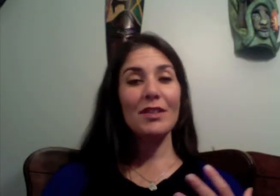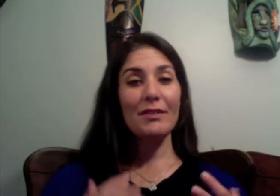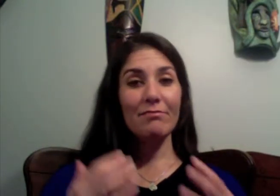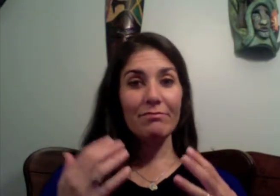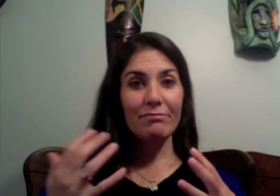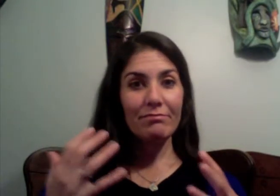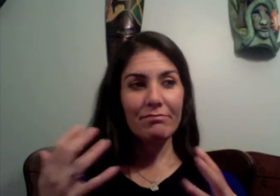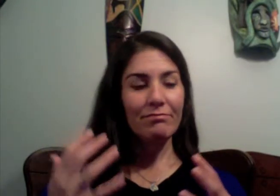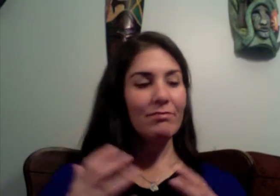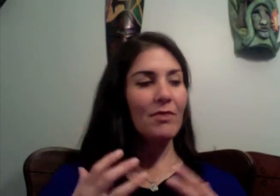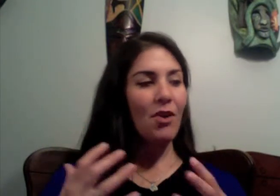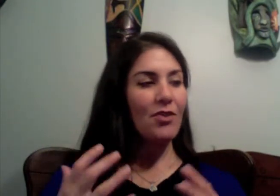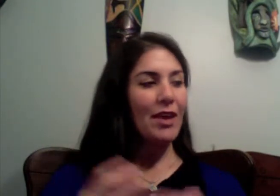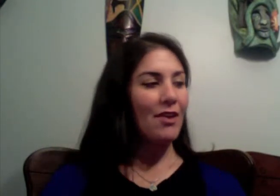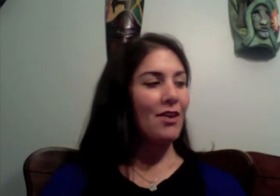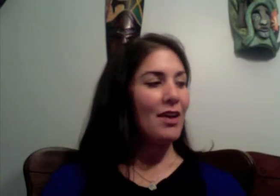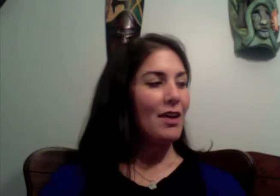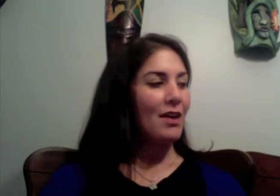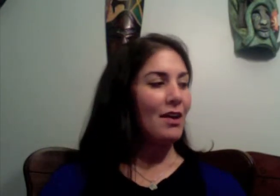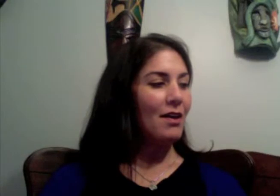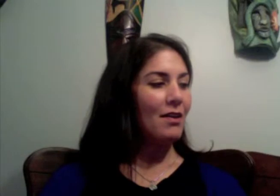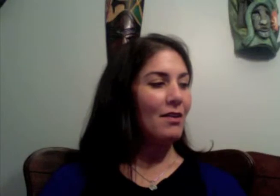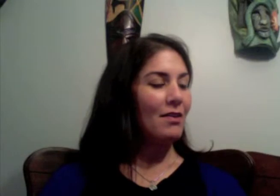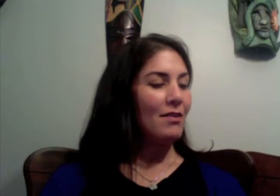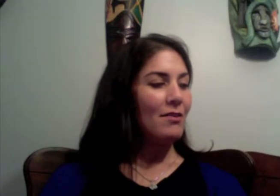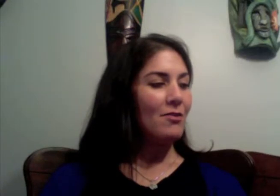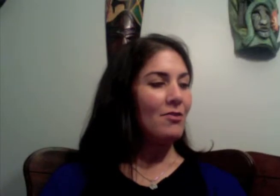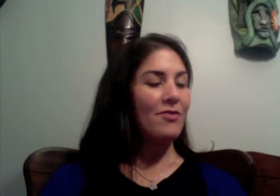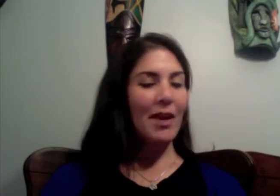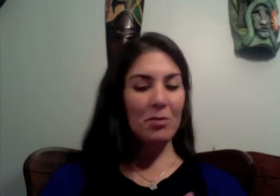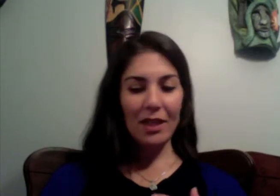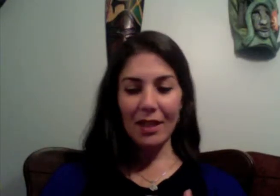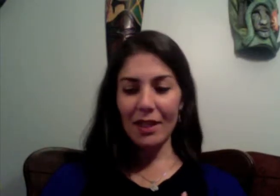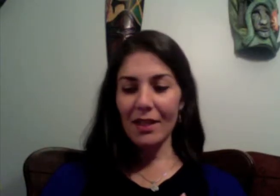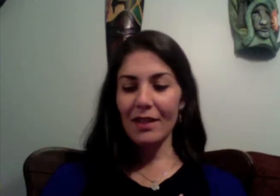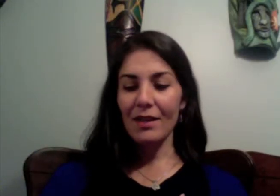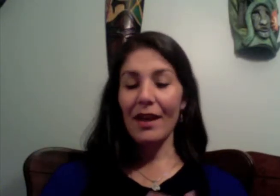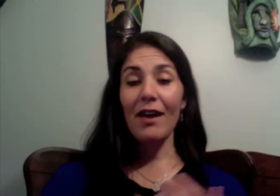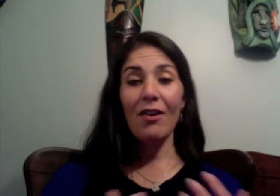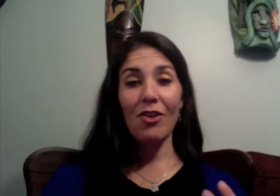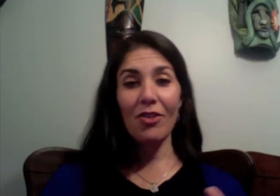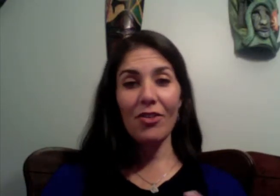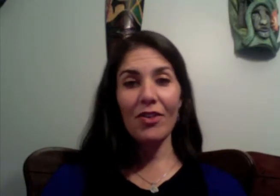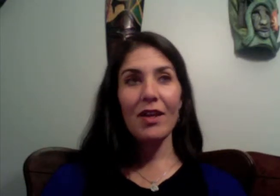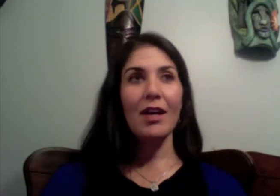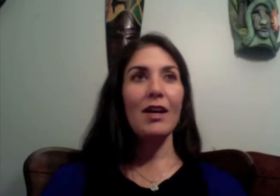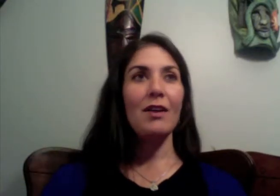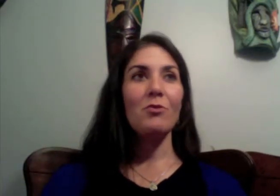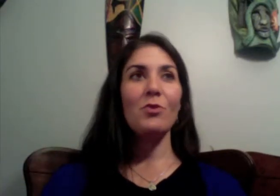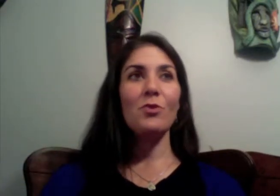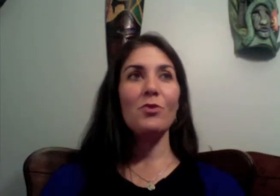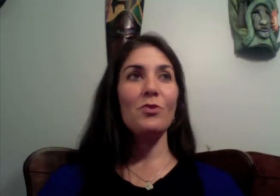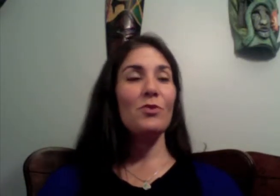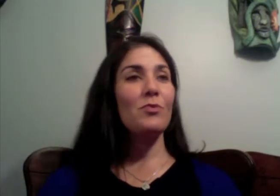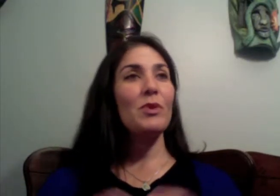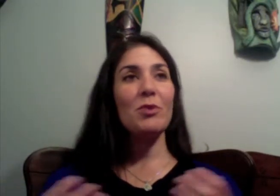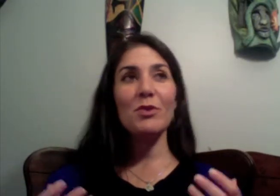are there family health people losing